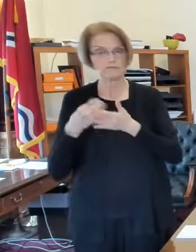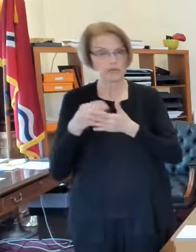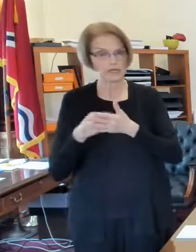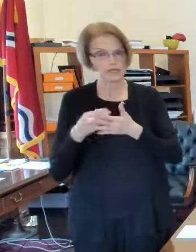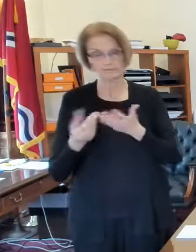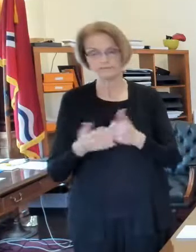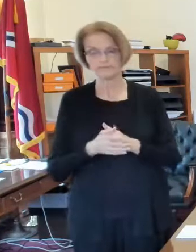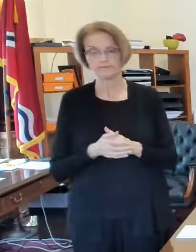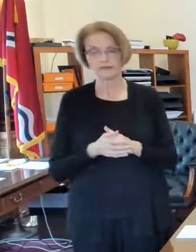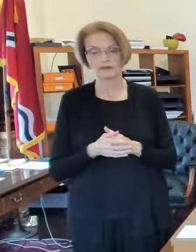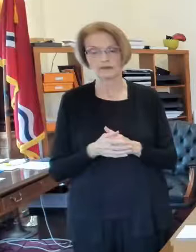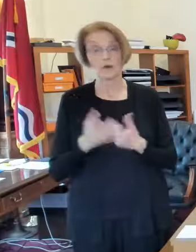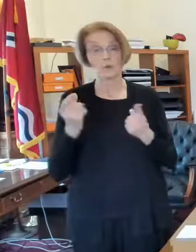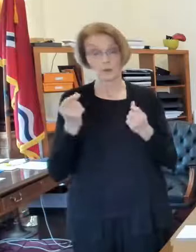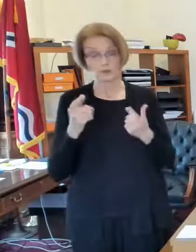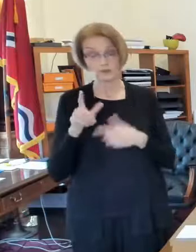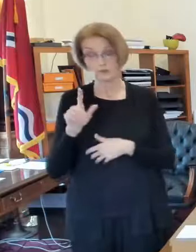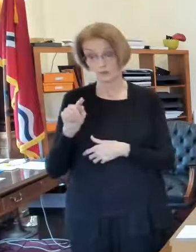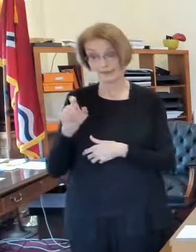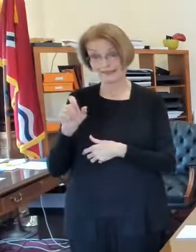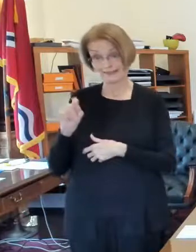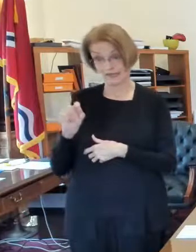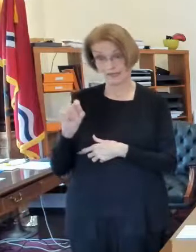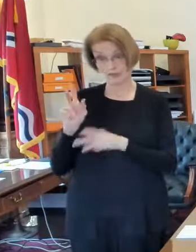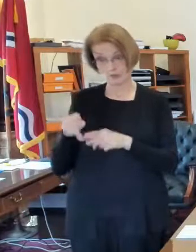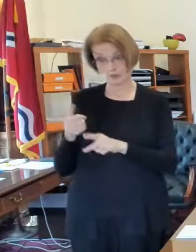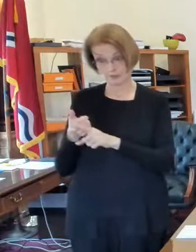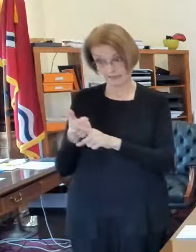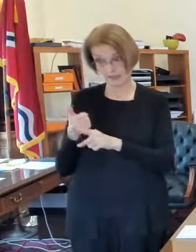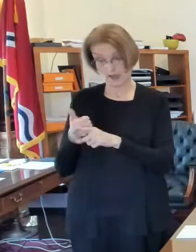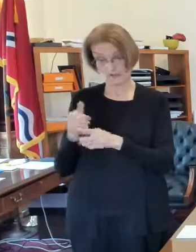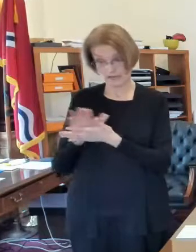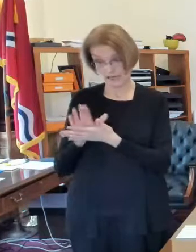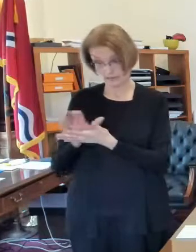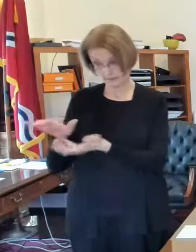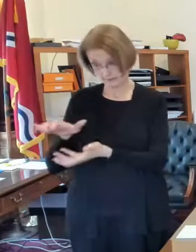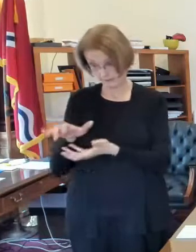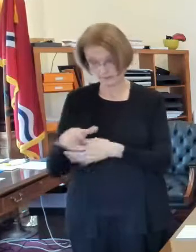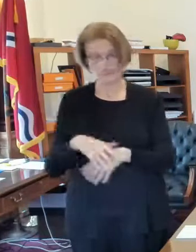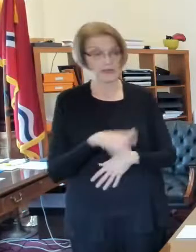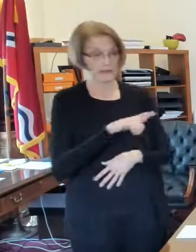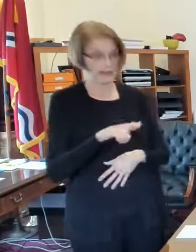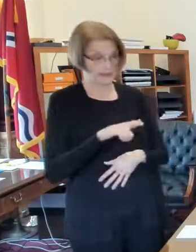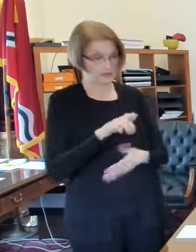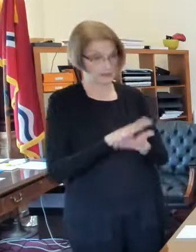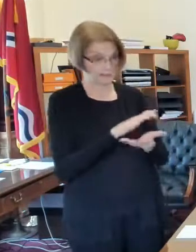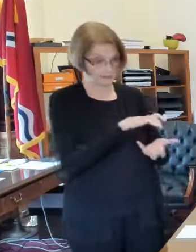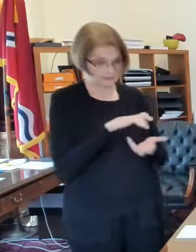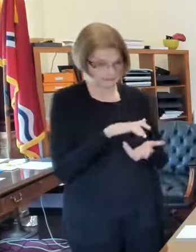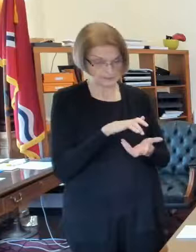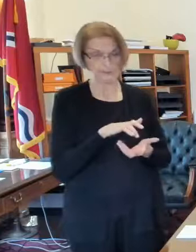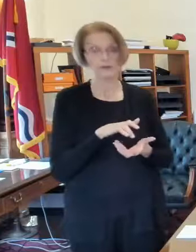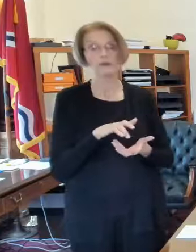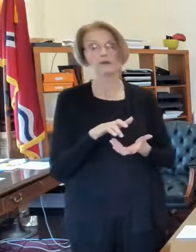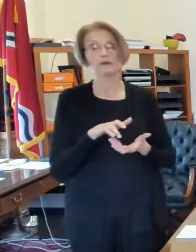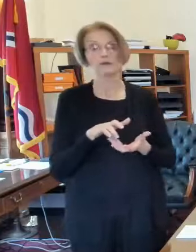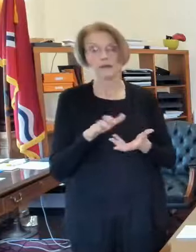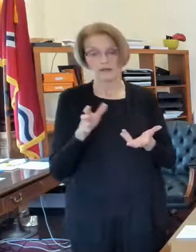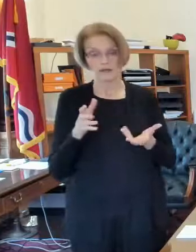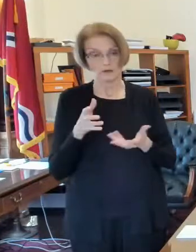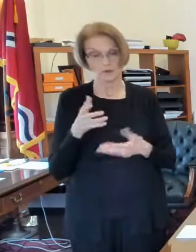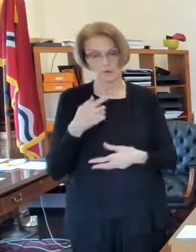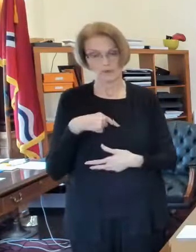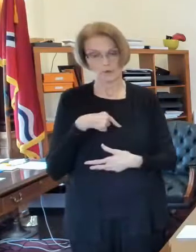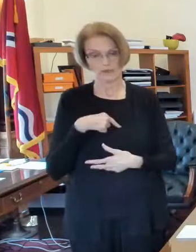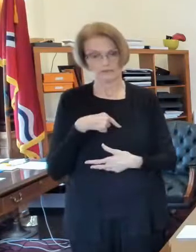we do is we work with the tenant to get their documentation we work with the landlord to get their documentation we try to mediate between the